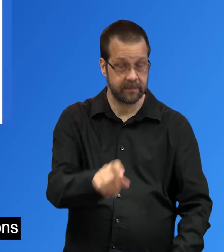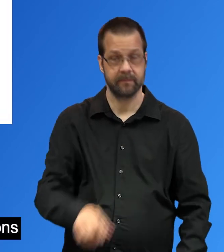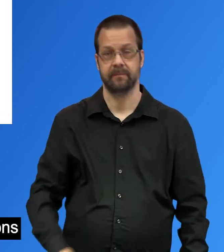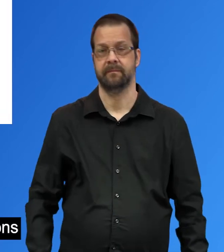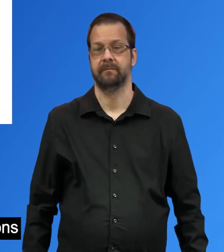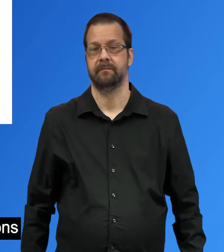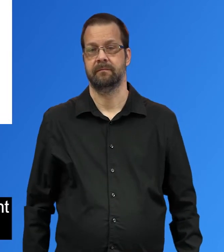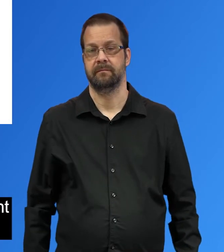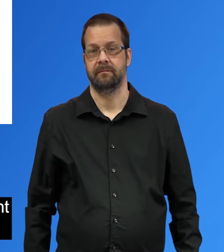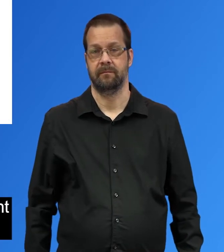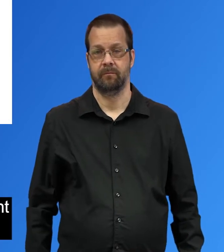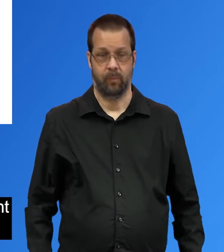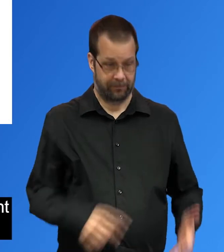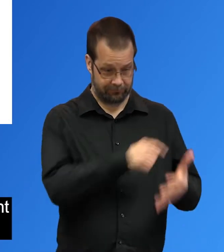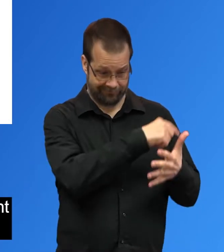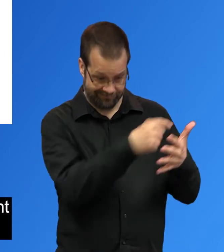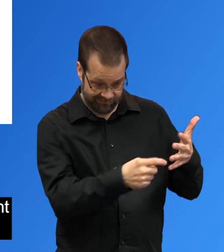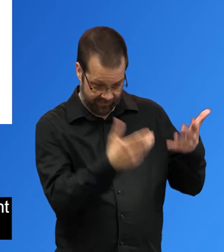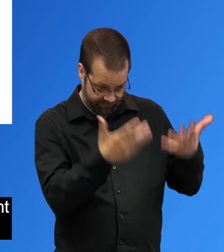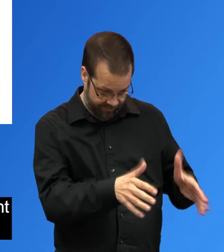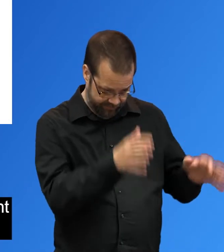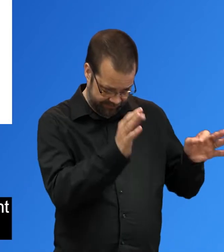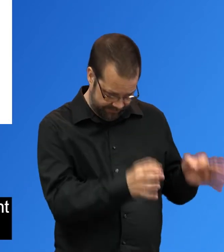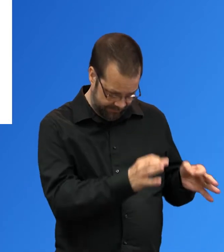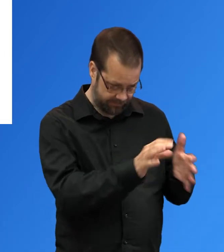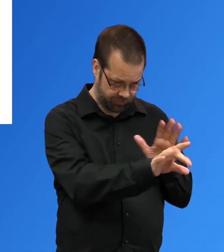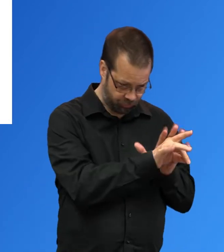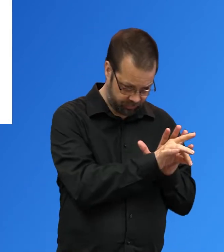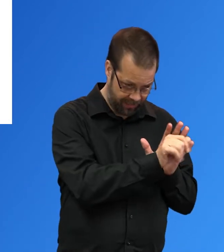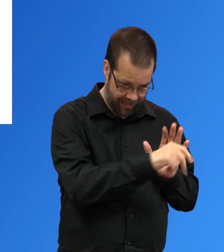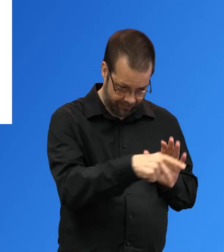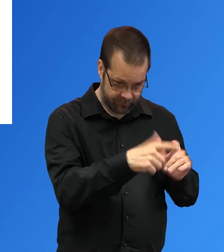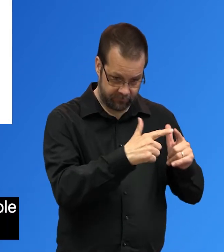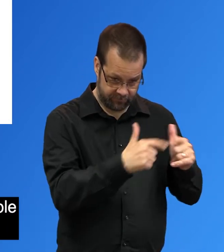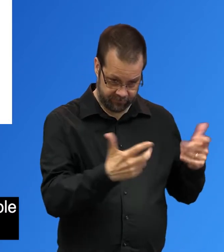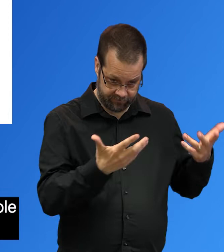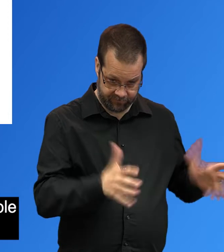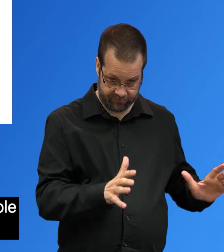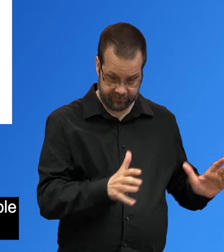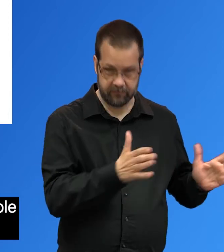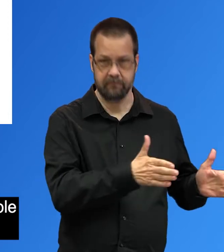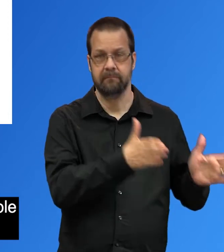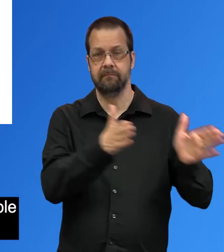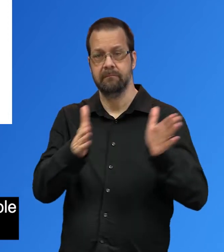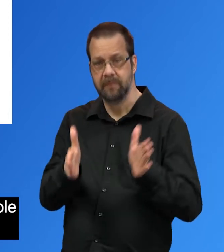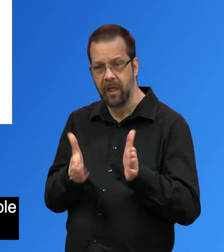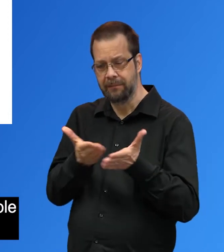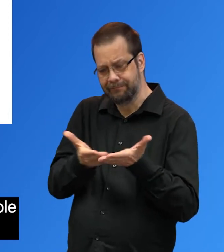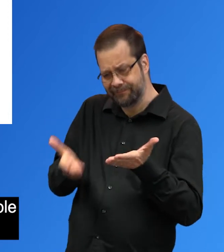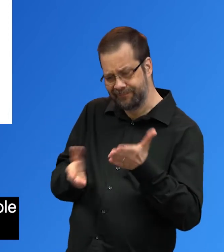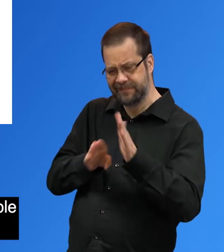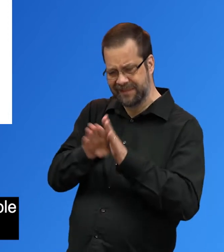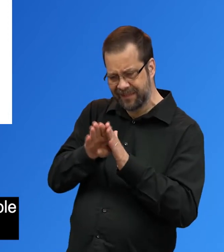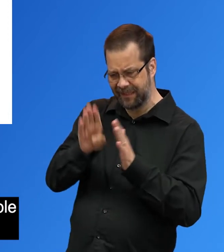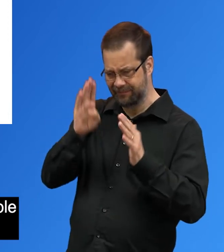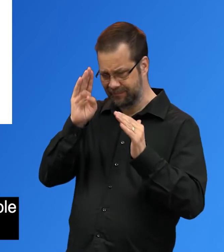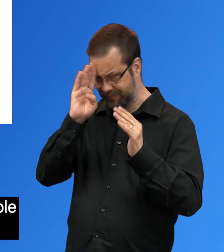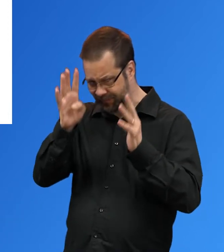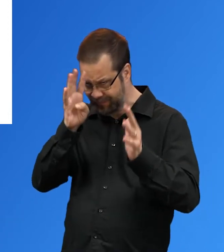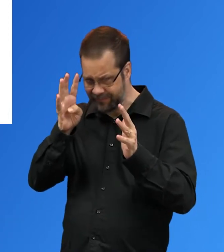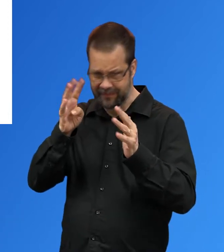Once you have made decisions regarding the announcement and meeting platform, you will want to turn to the design and development of accessible materials for your meeting.